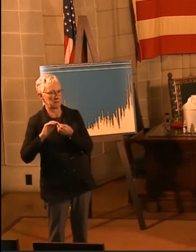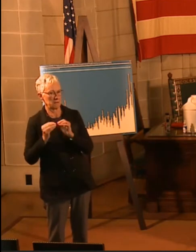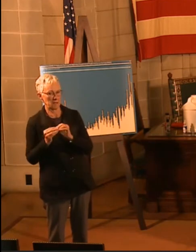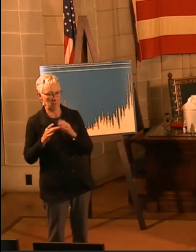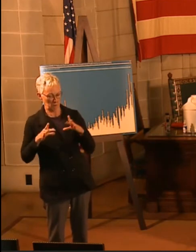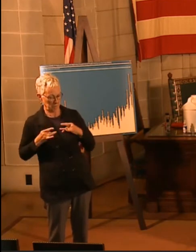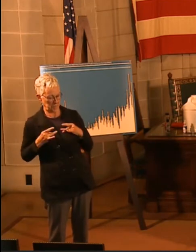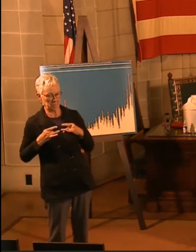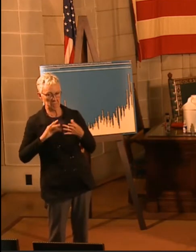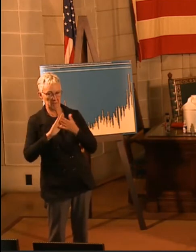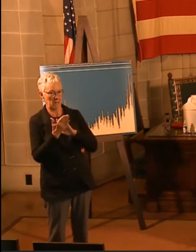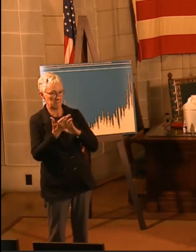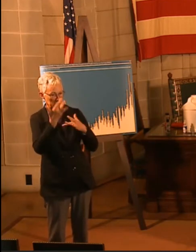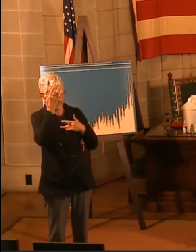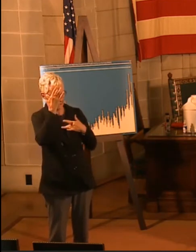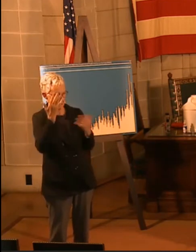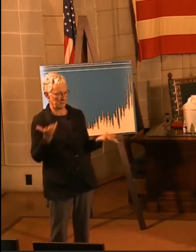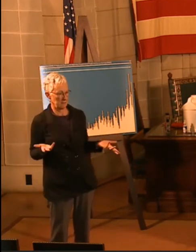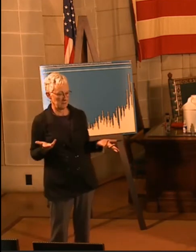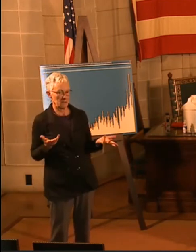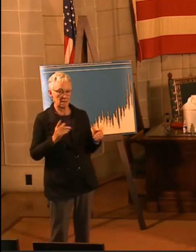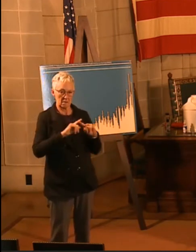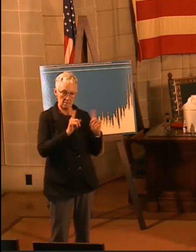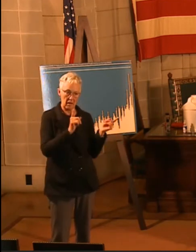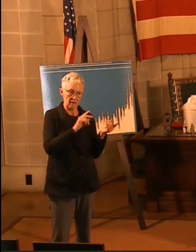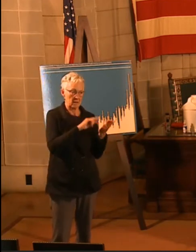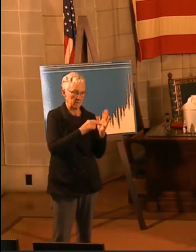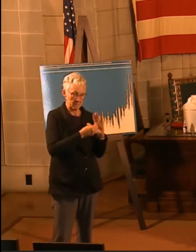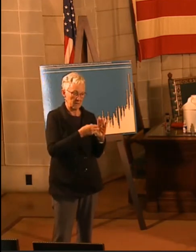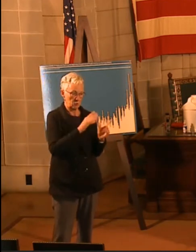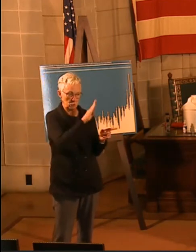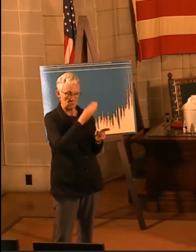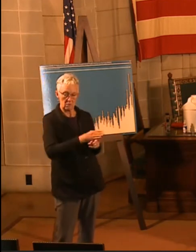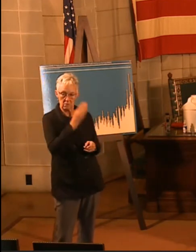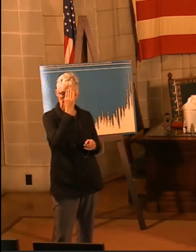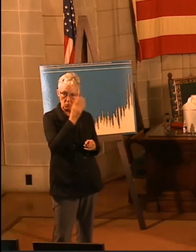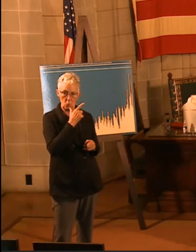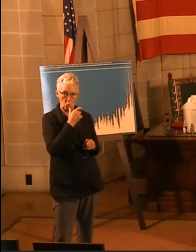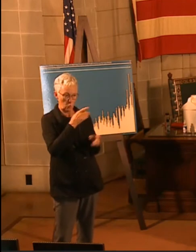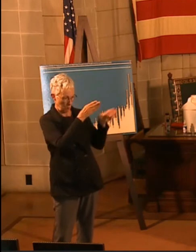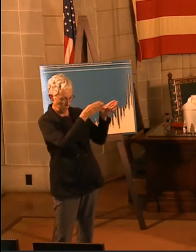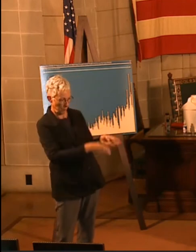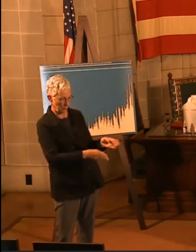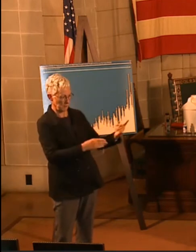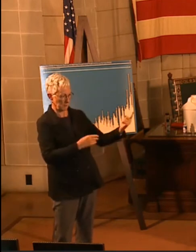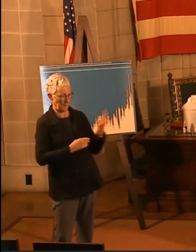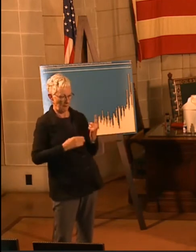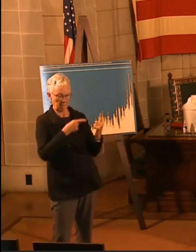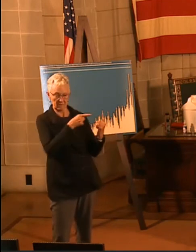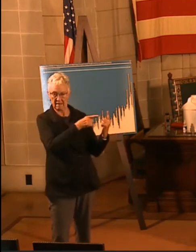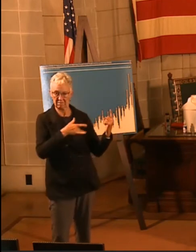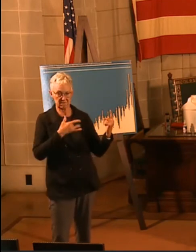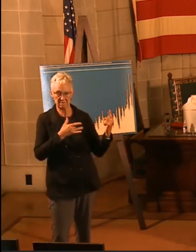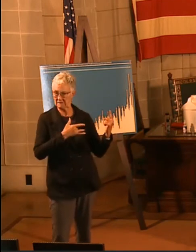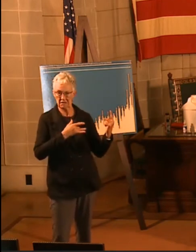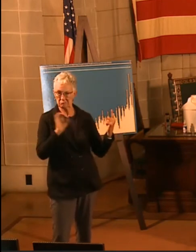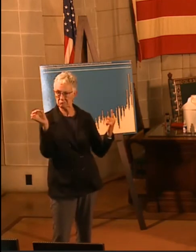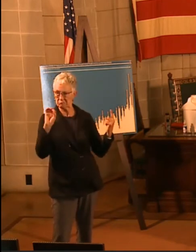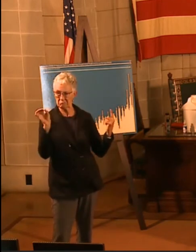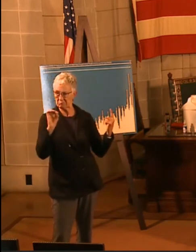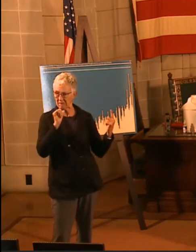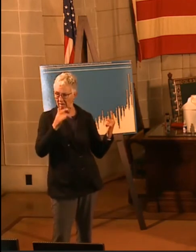folks who are without any symptom and also protecting all of the staff members in that hospital